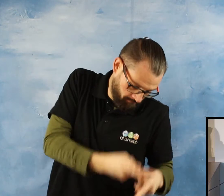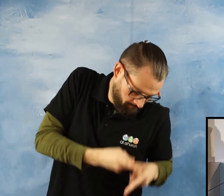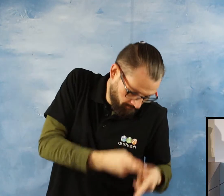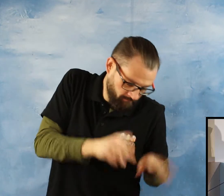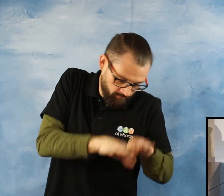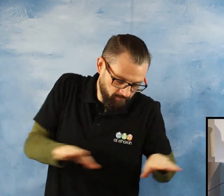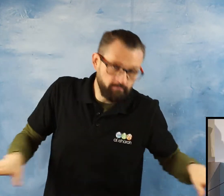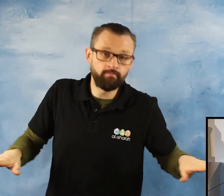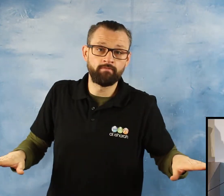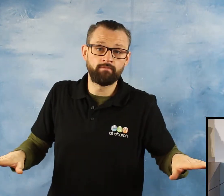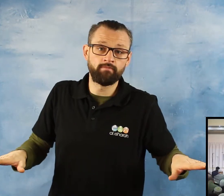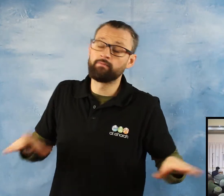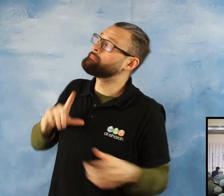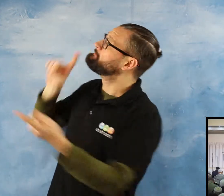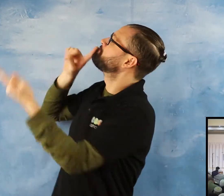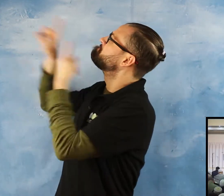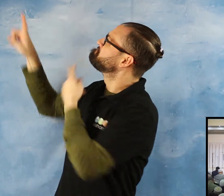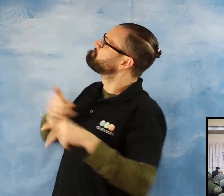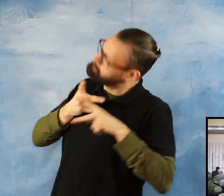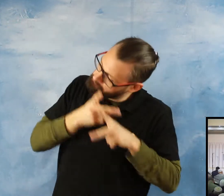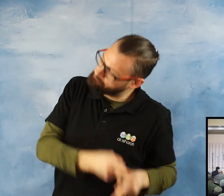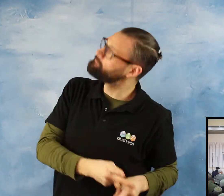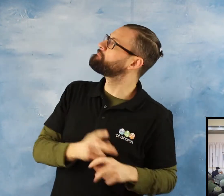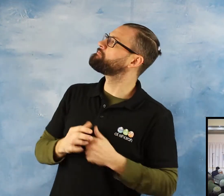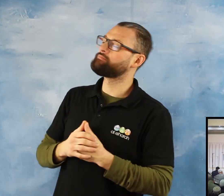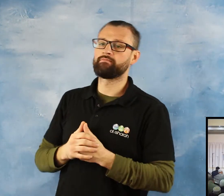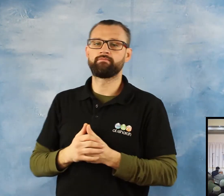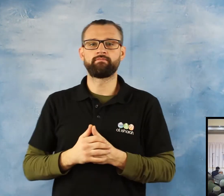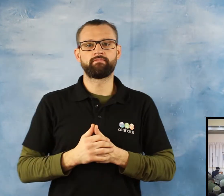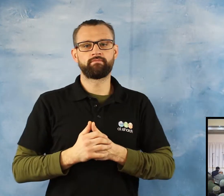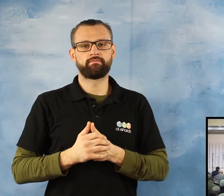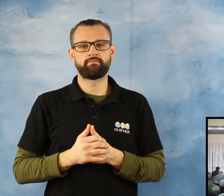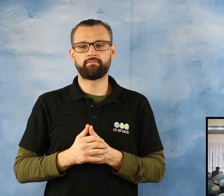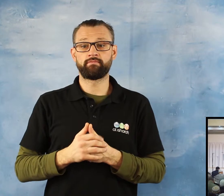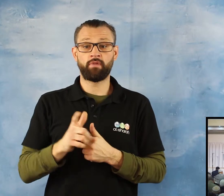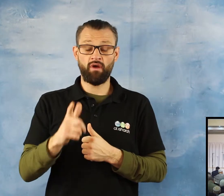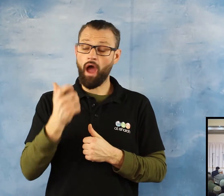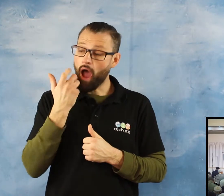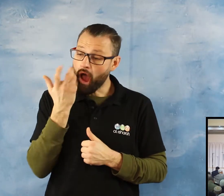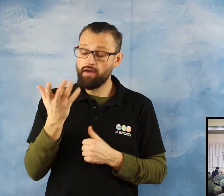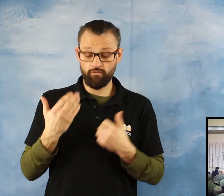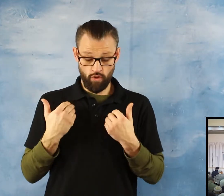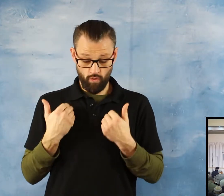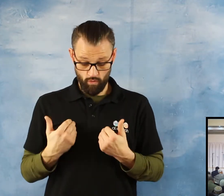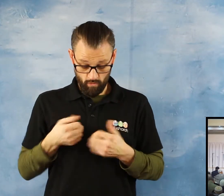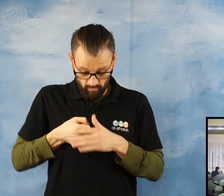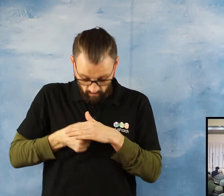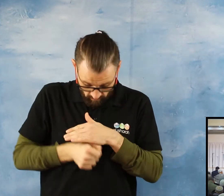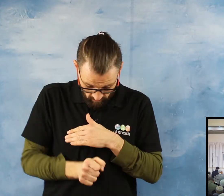So he also said Every human baby Is born with fitrah Of the purity of the